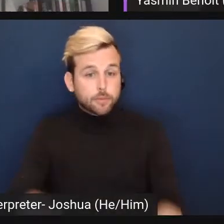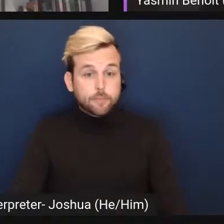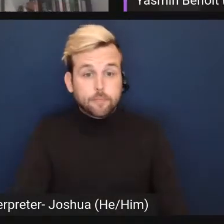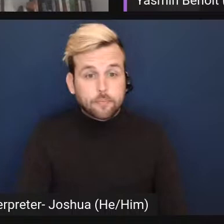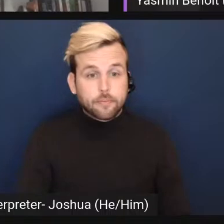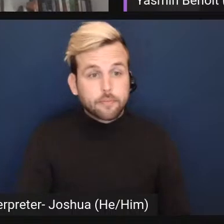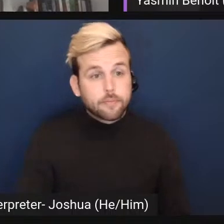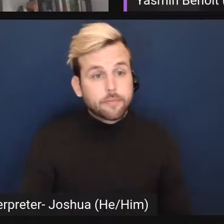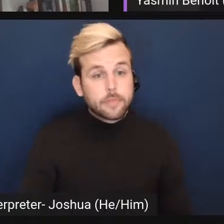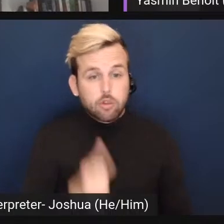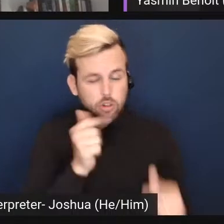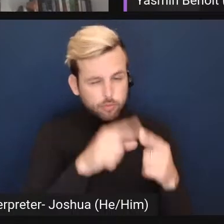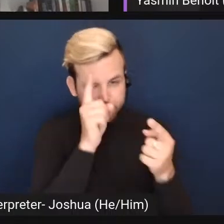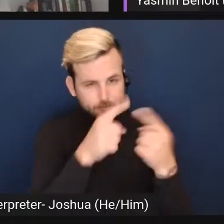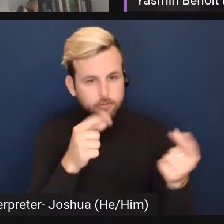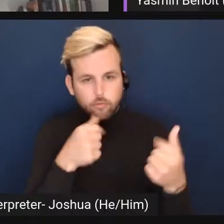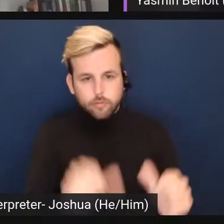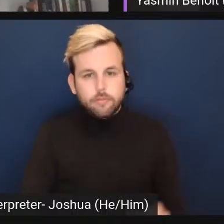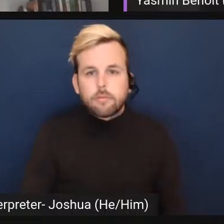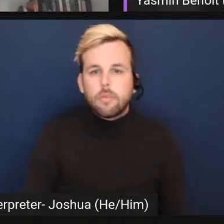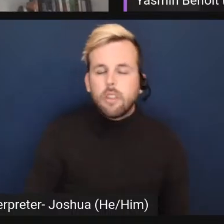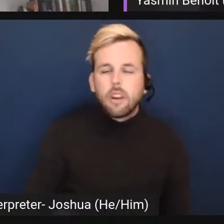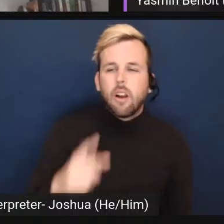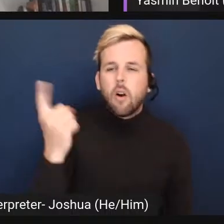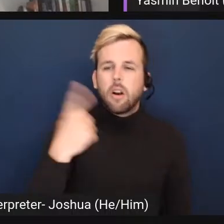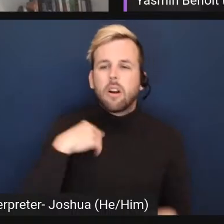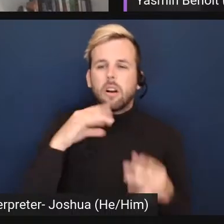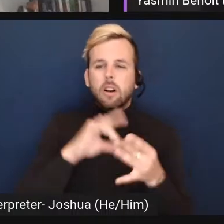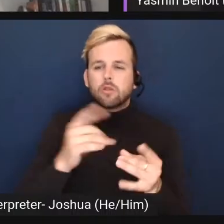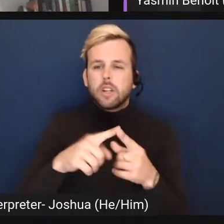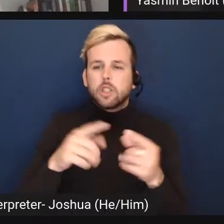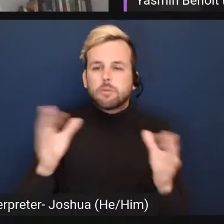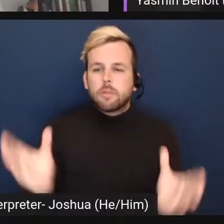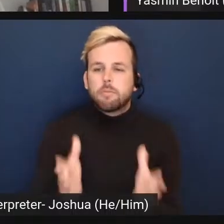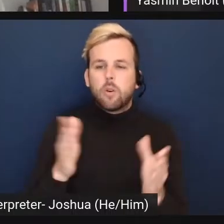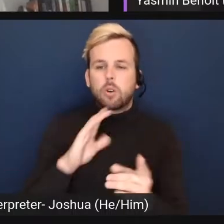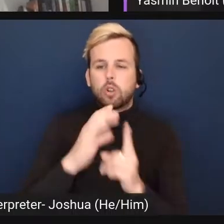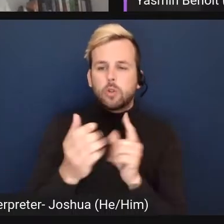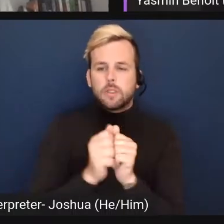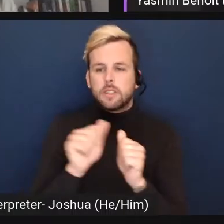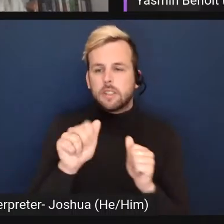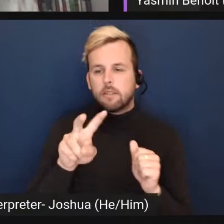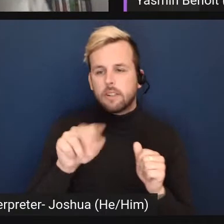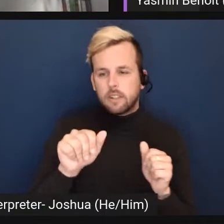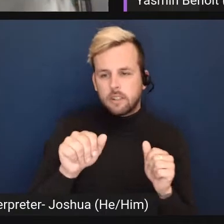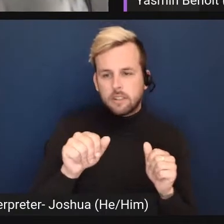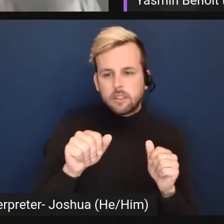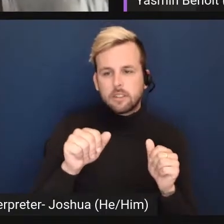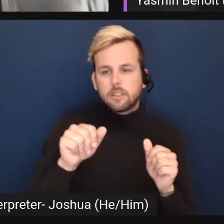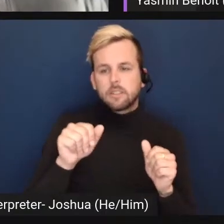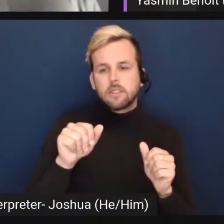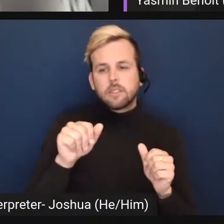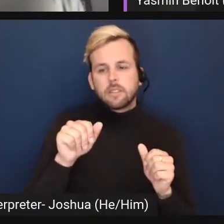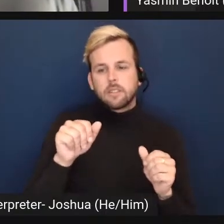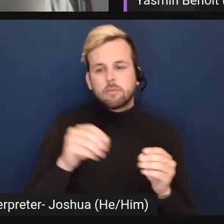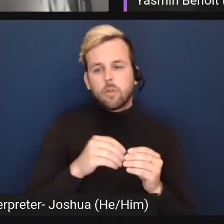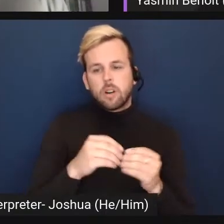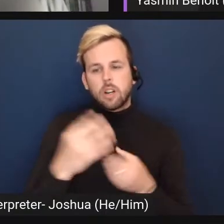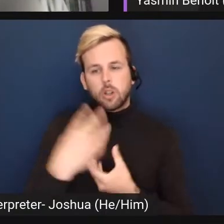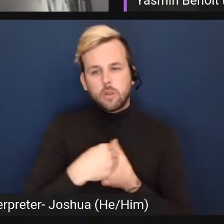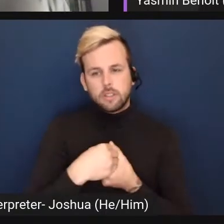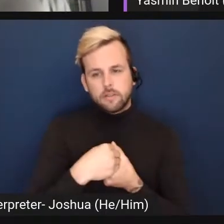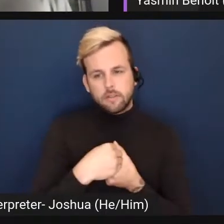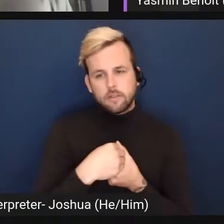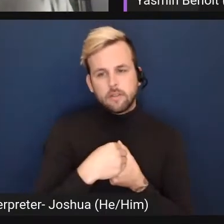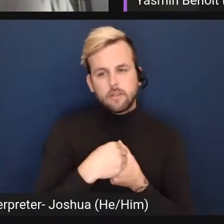Uh. Yeah, I think it's all about, like, you're trying to promote a culture on Avon that is more inclusive, and